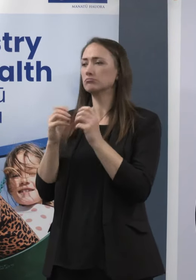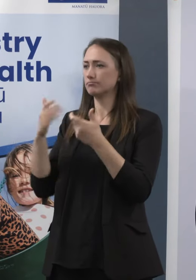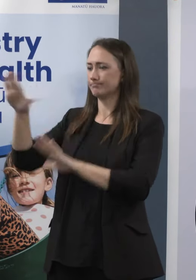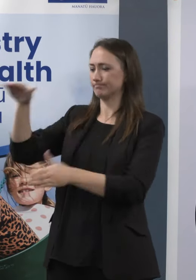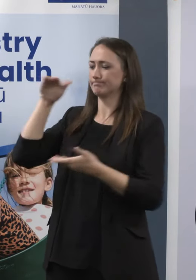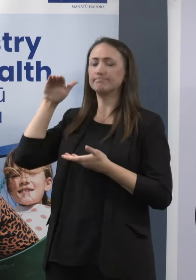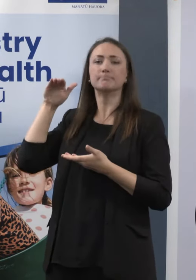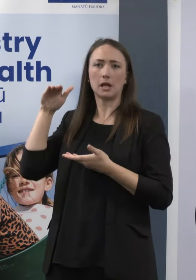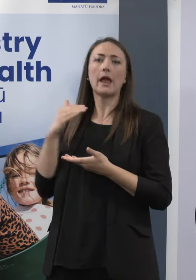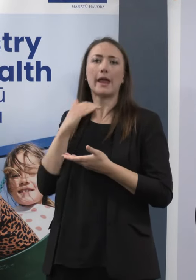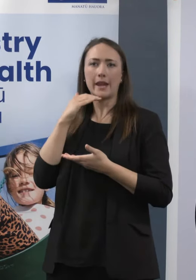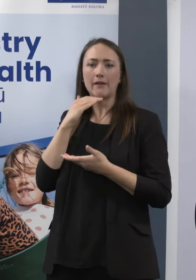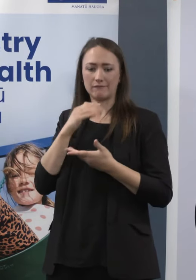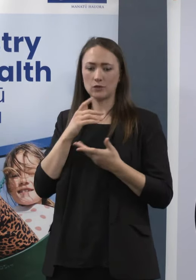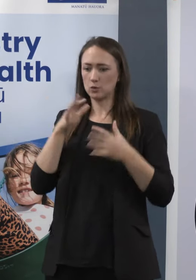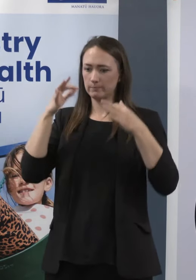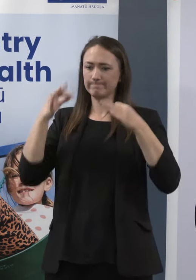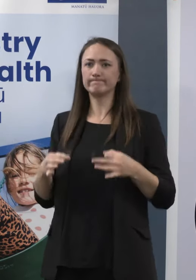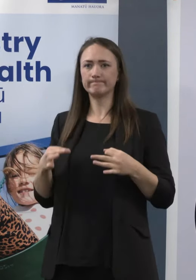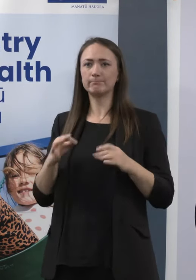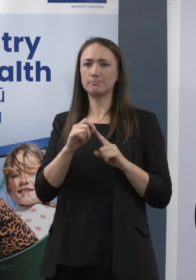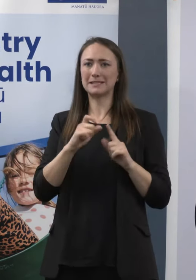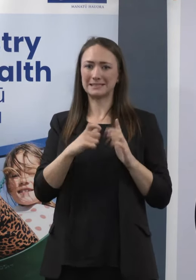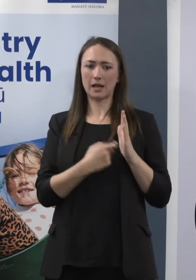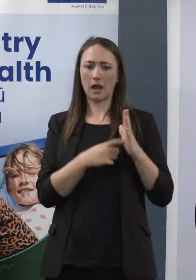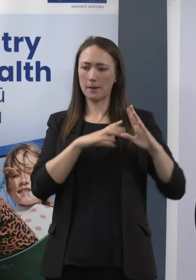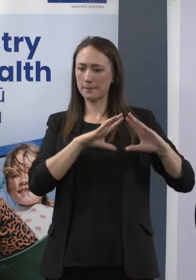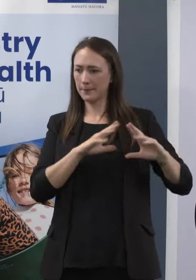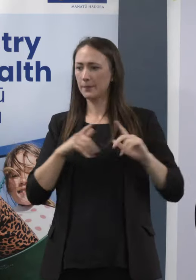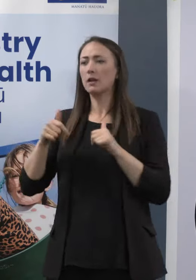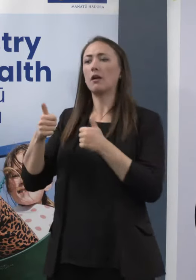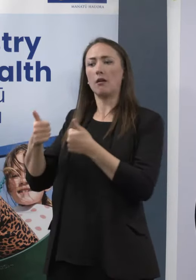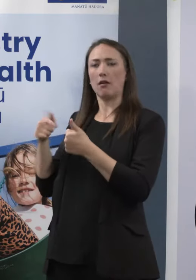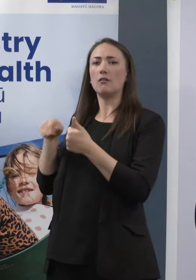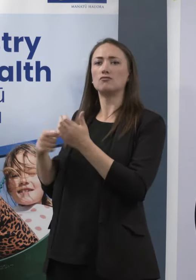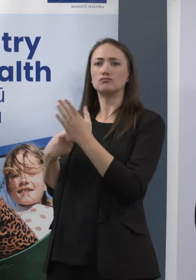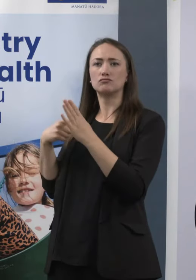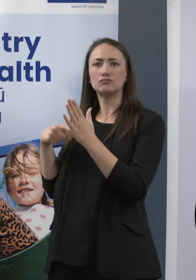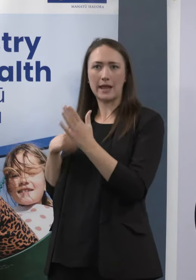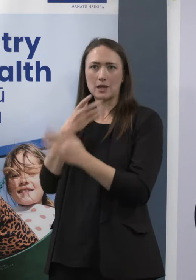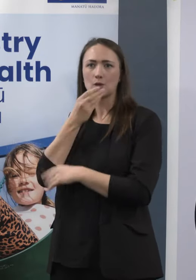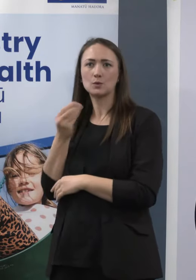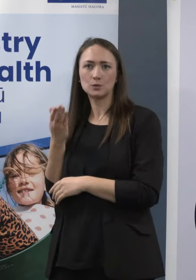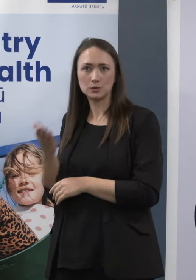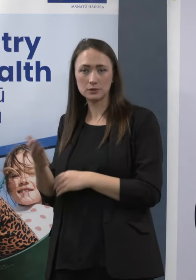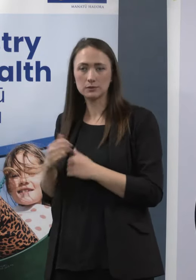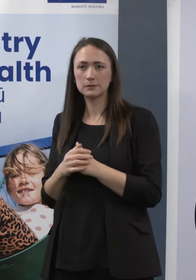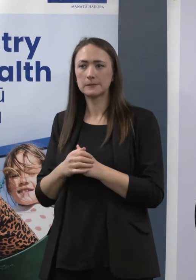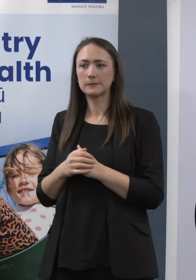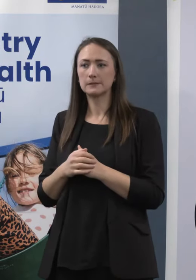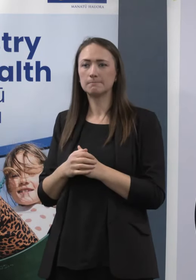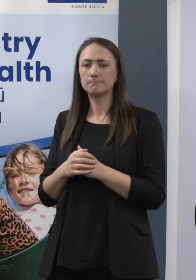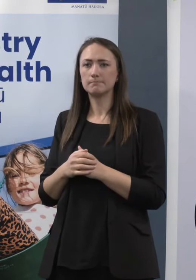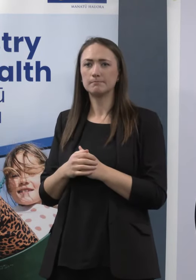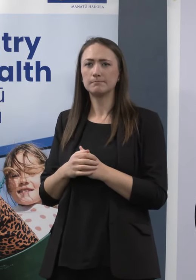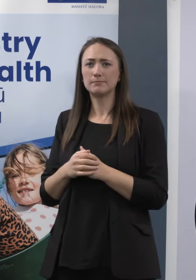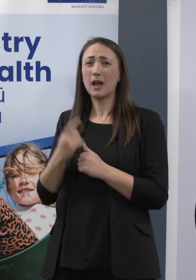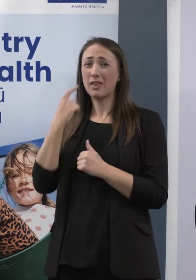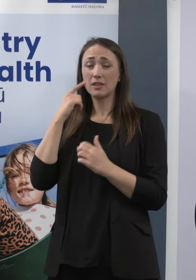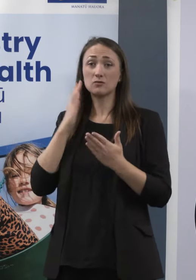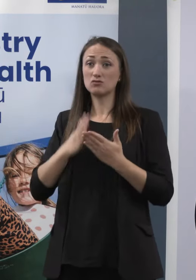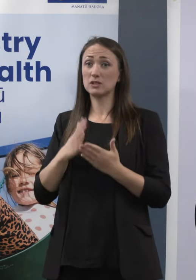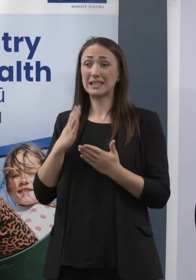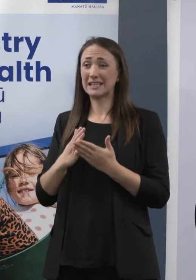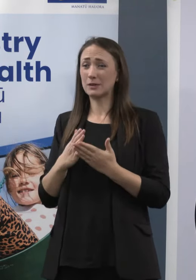I don't think it was, it's hard to remember, I don't think it was material in terms of that timing of the shift. It was really just a